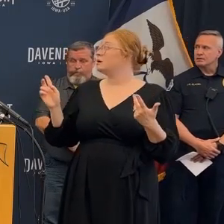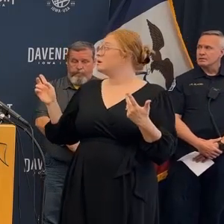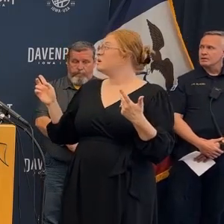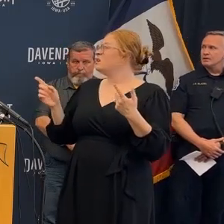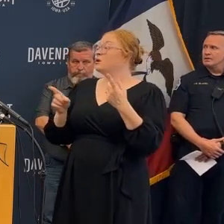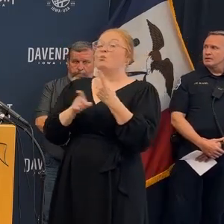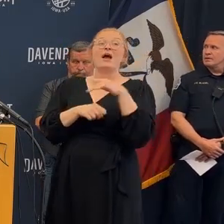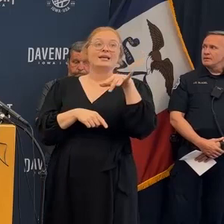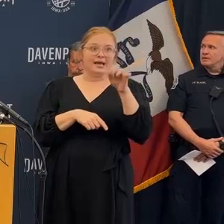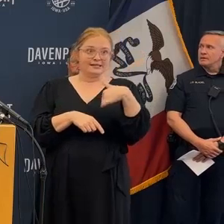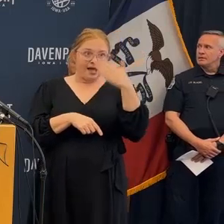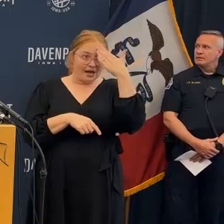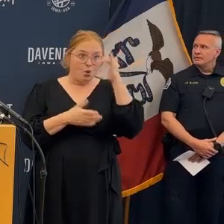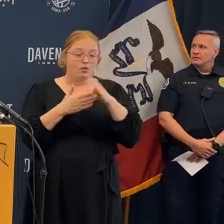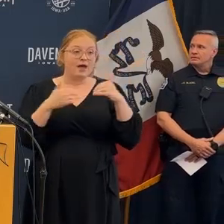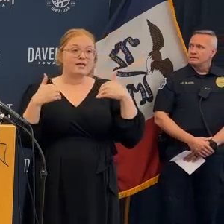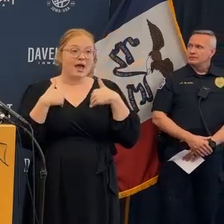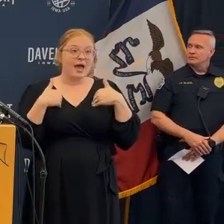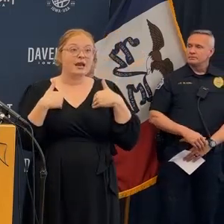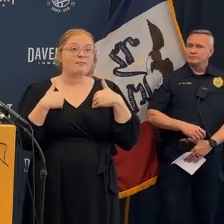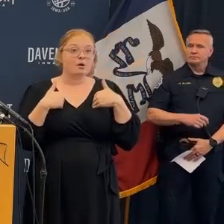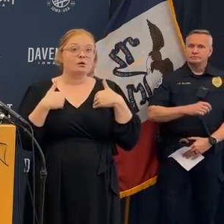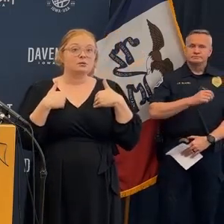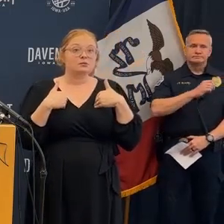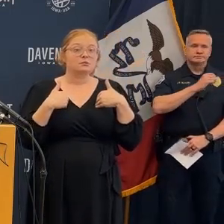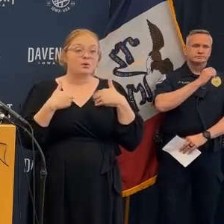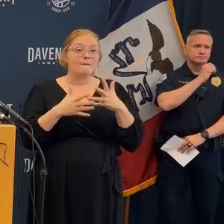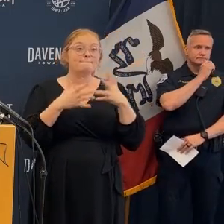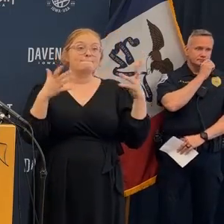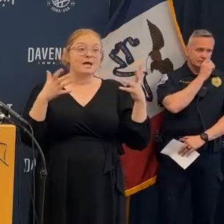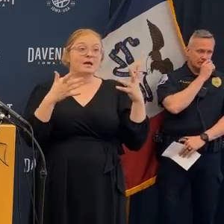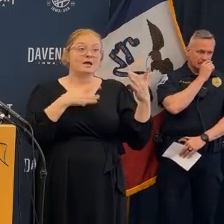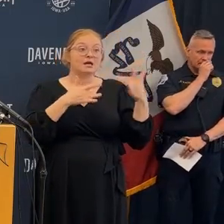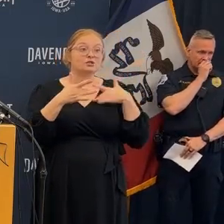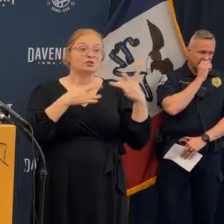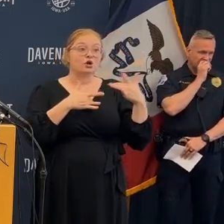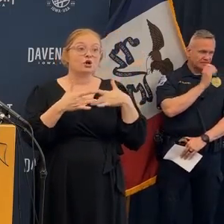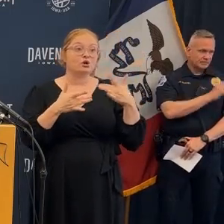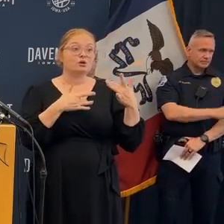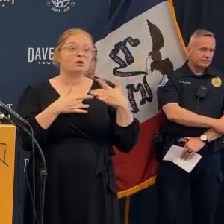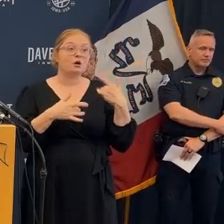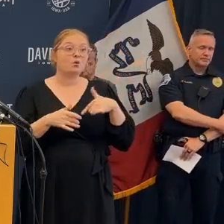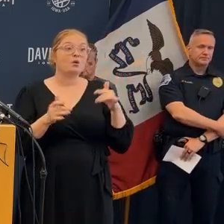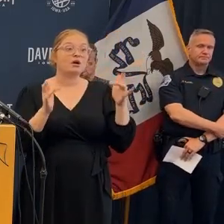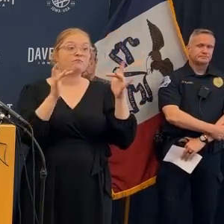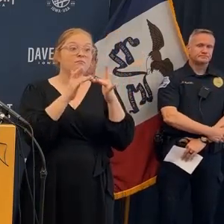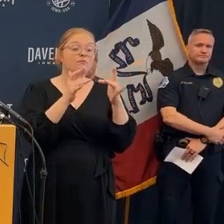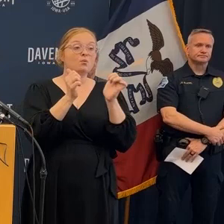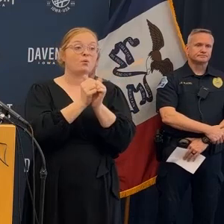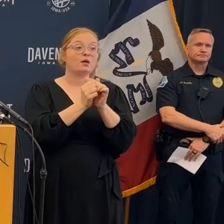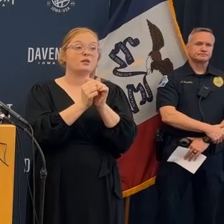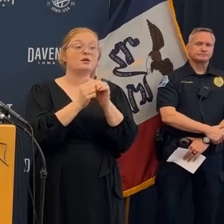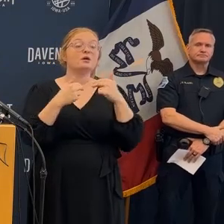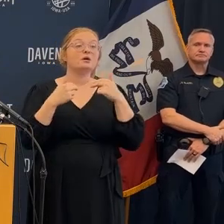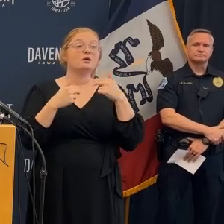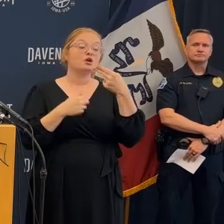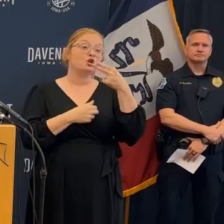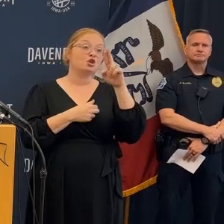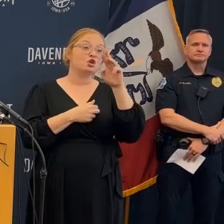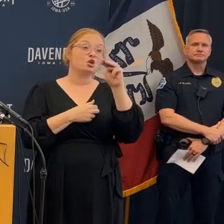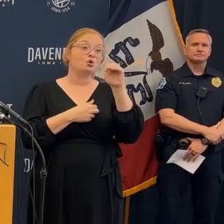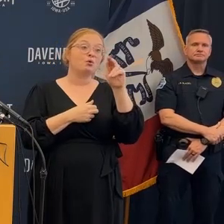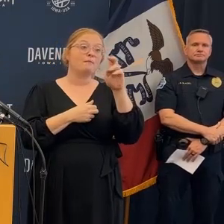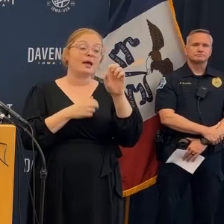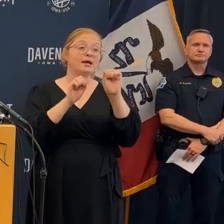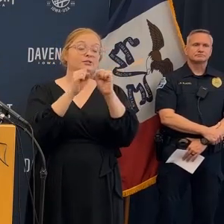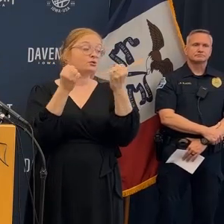people are upset they can't retrieve their belongings is there any possible way to have first responders other people retrieve those for them so I won't speak